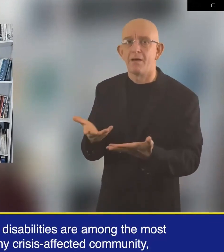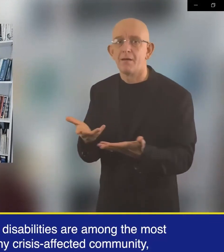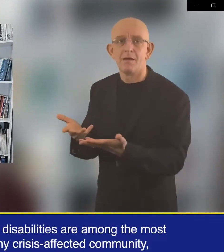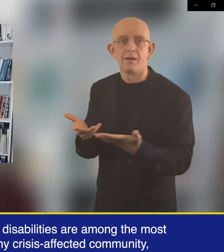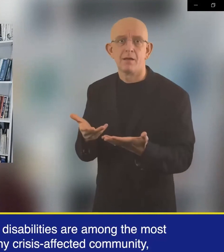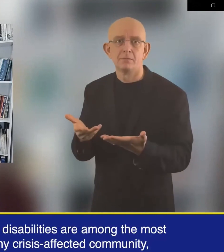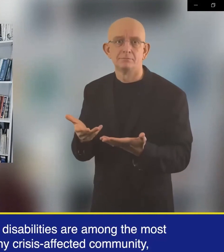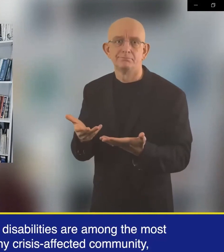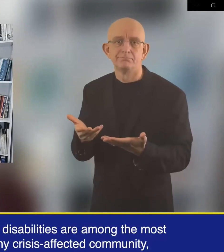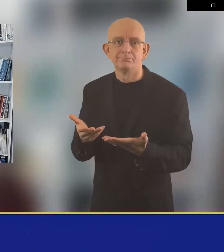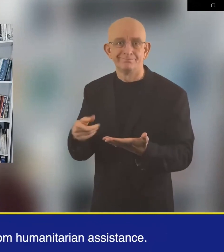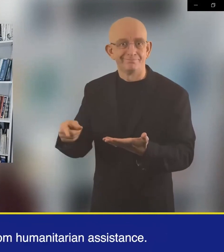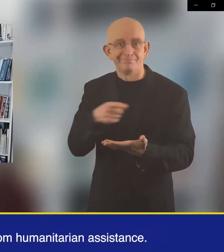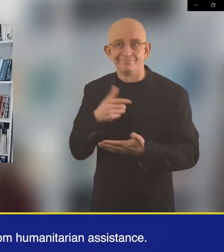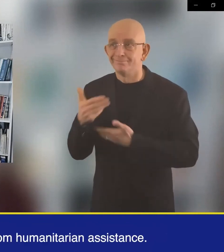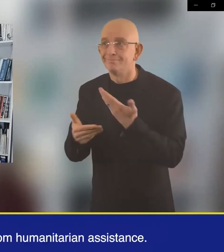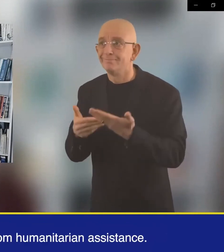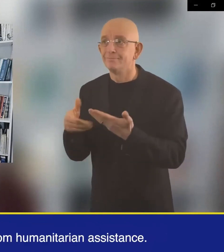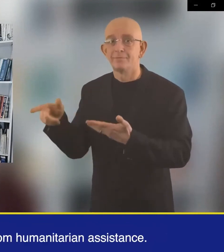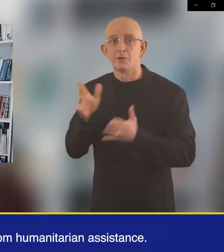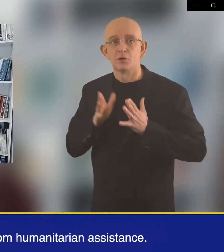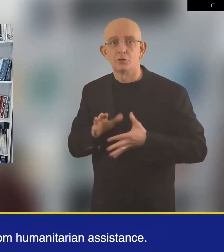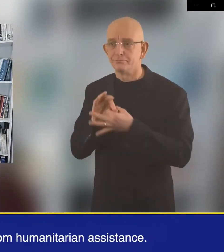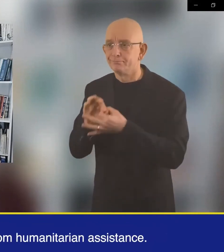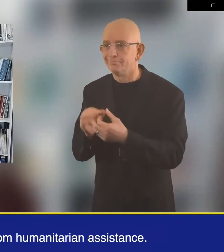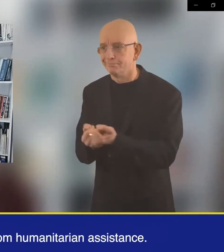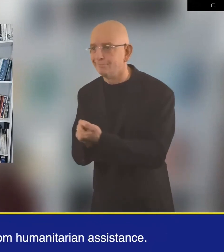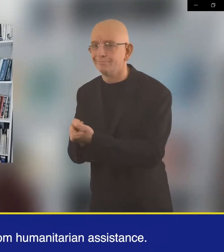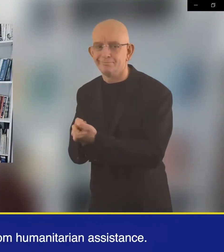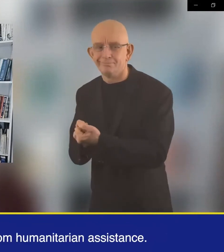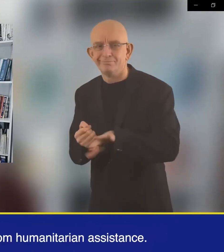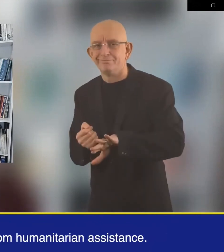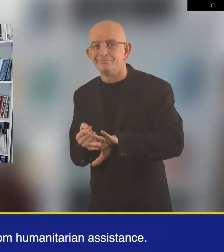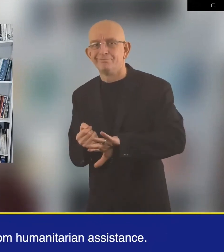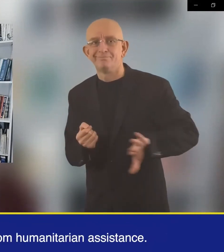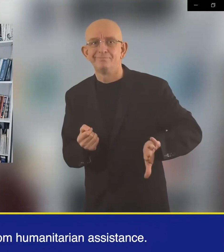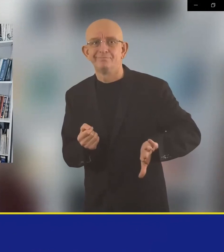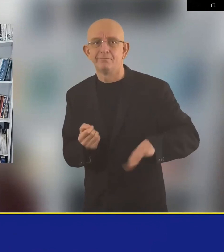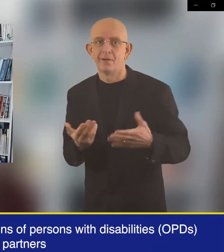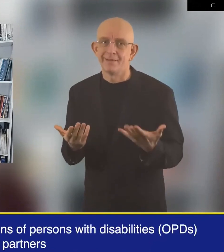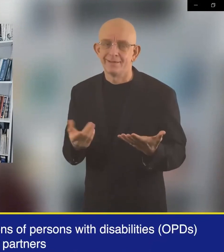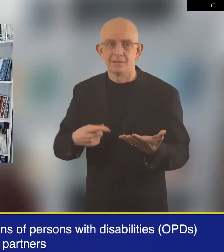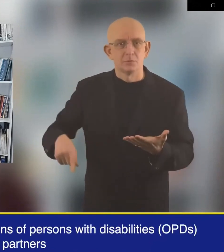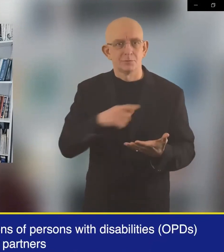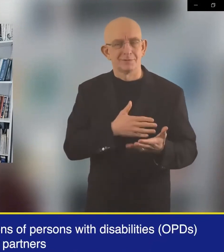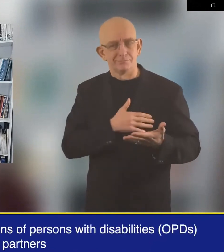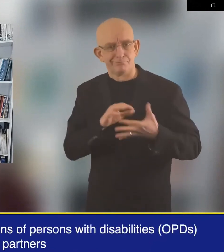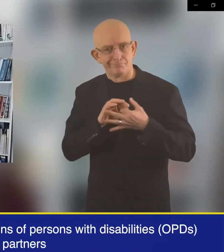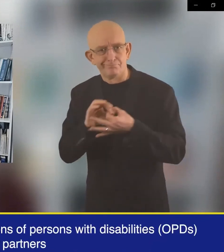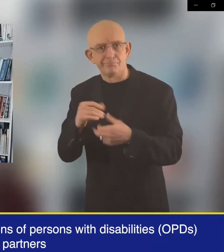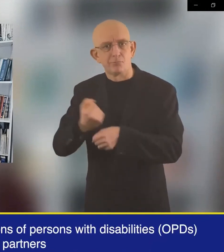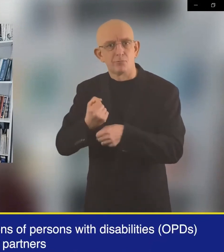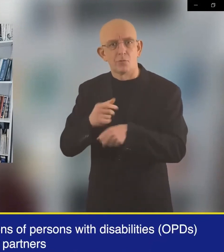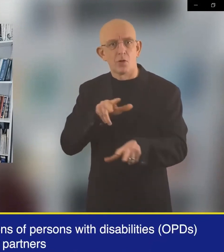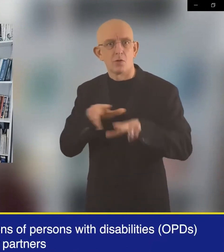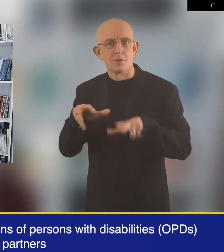crisis affected community yet are often excluded from humanitarian assistance we commit to